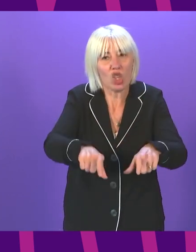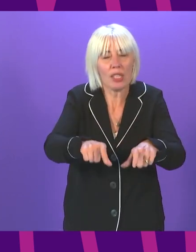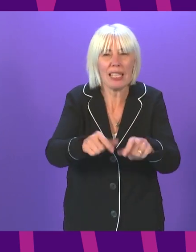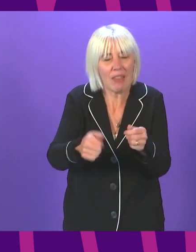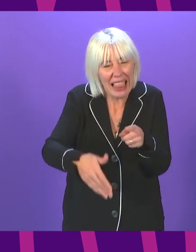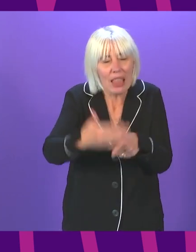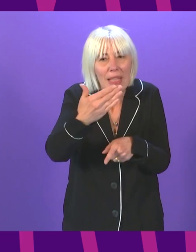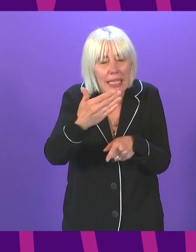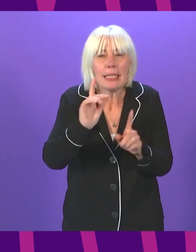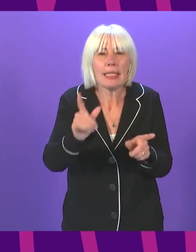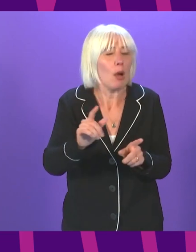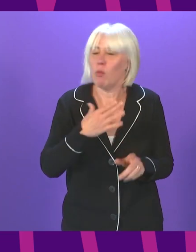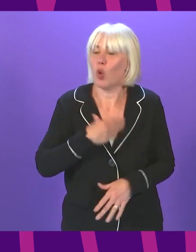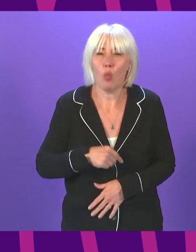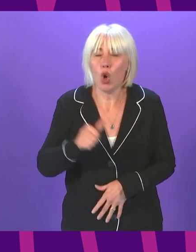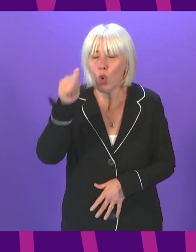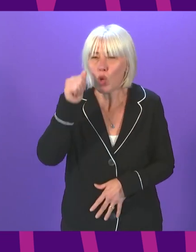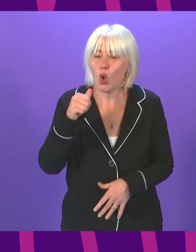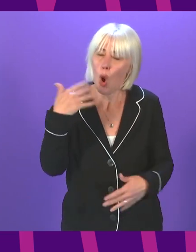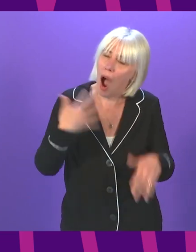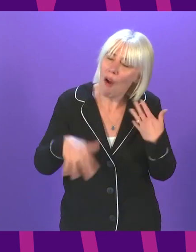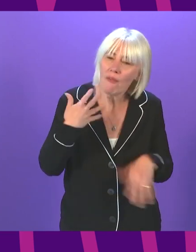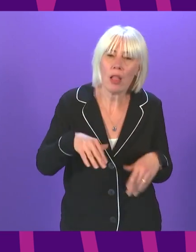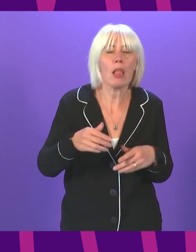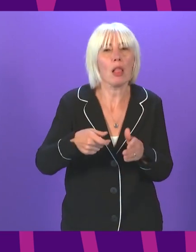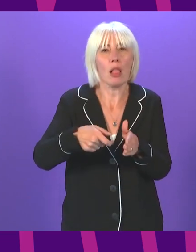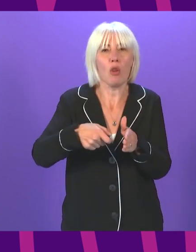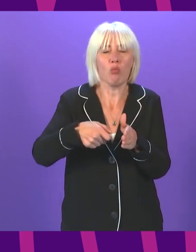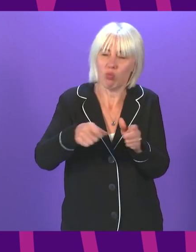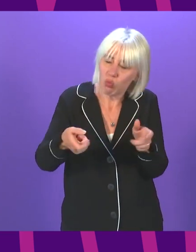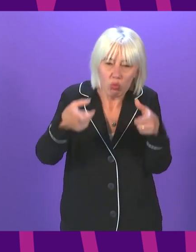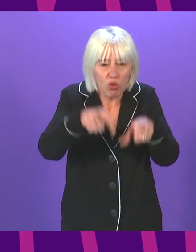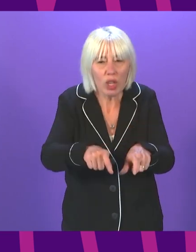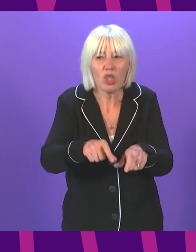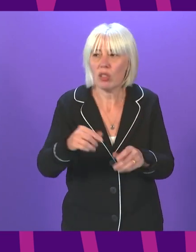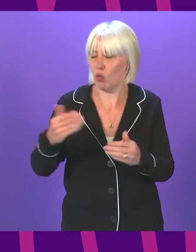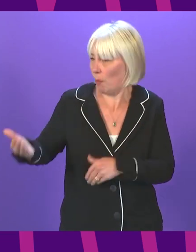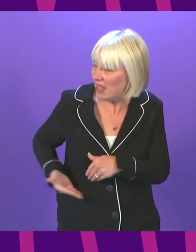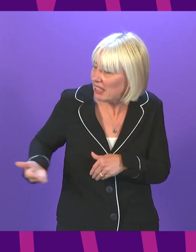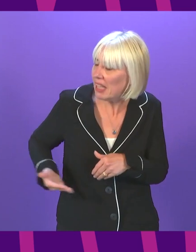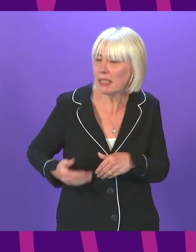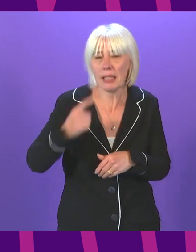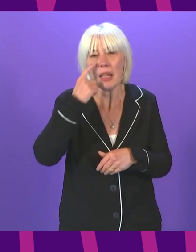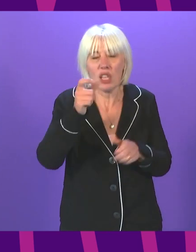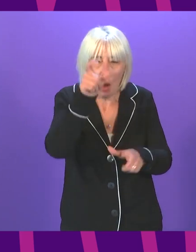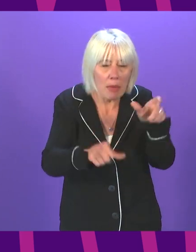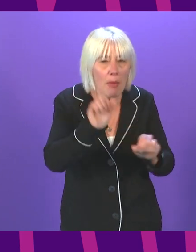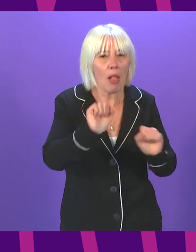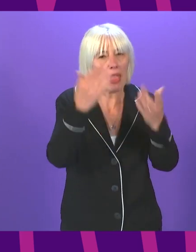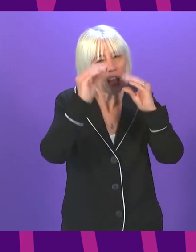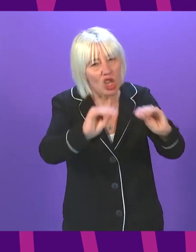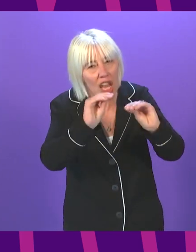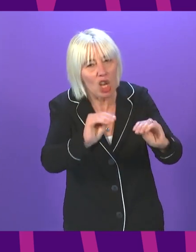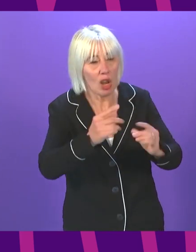too well how much harm restrictions themselves cause to businesses, young people's education and to our overall wellbeing.